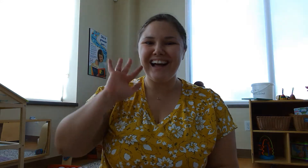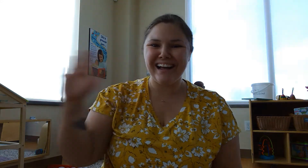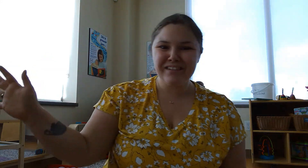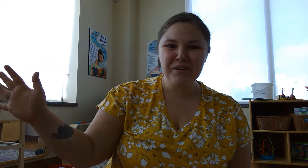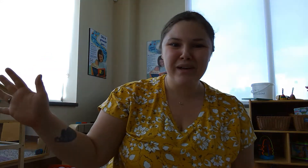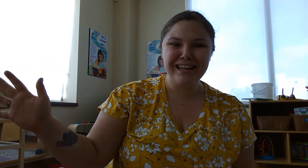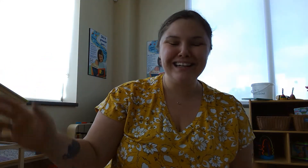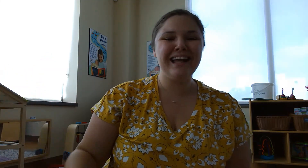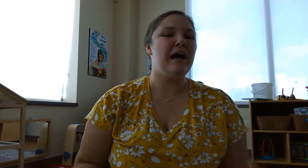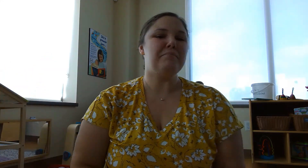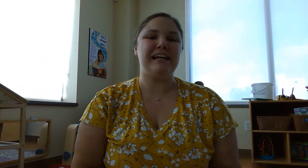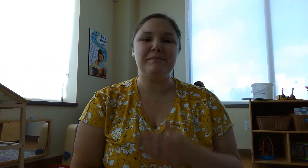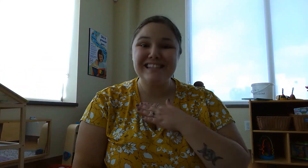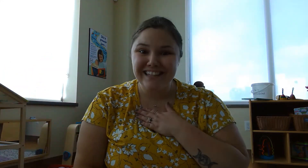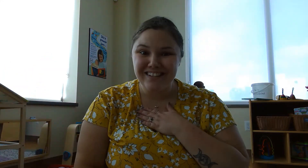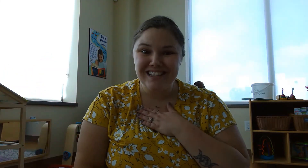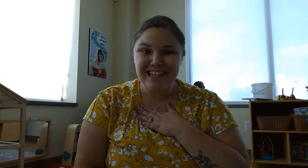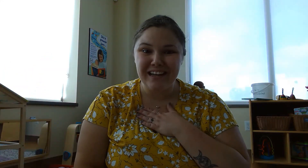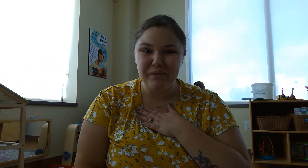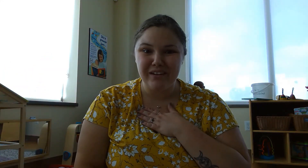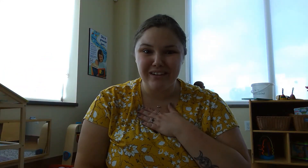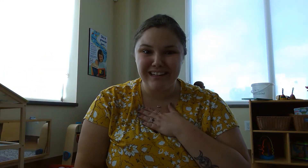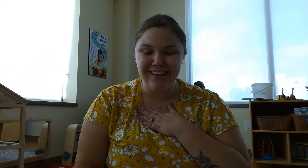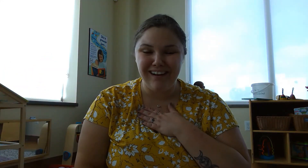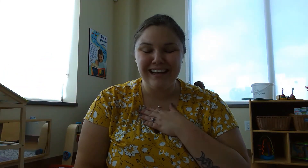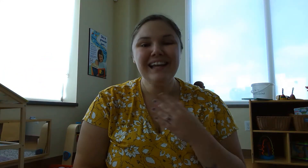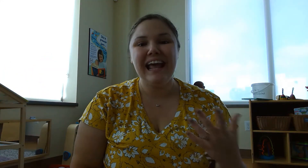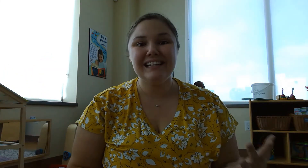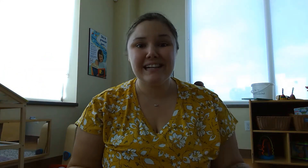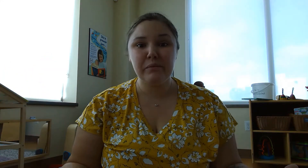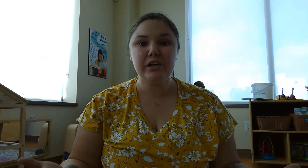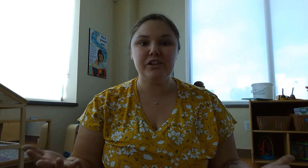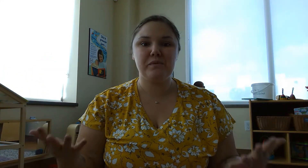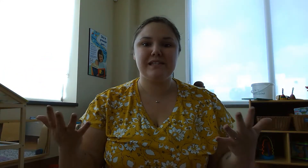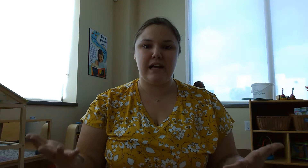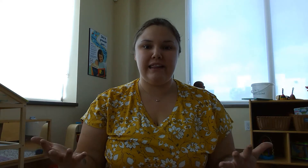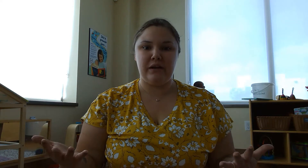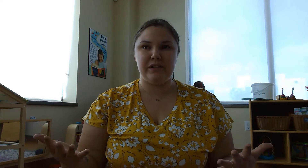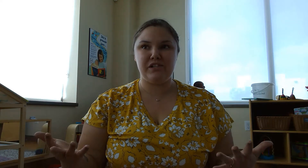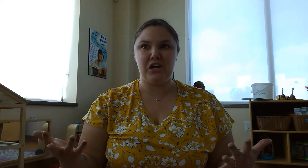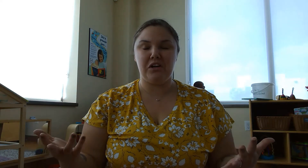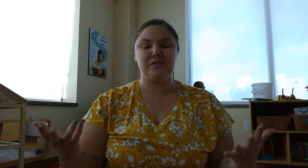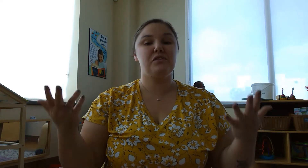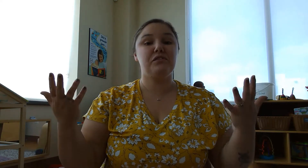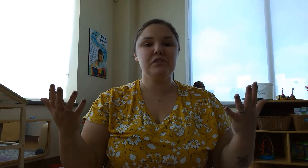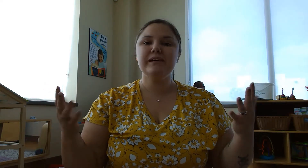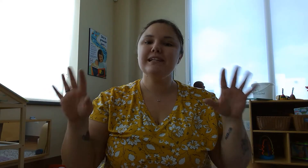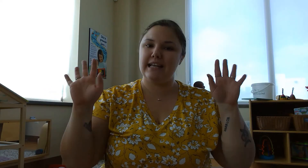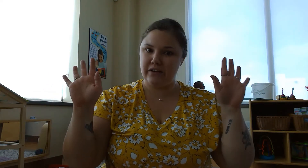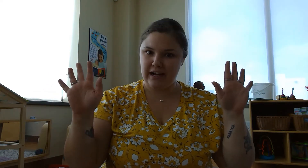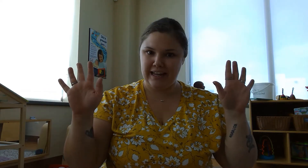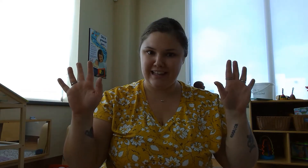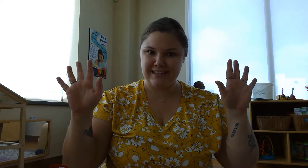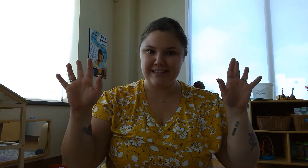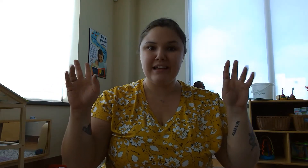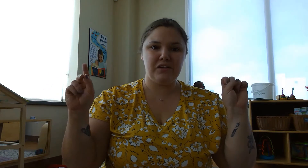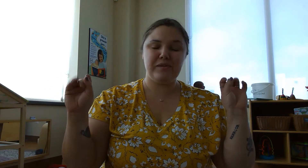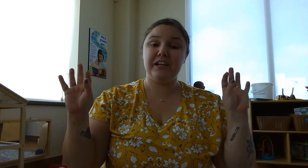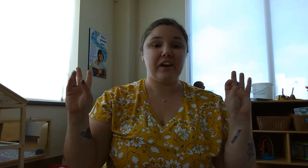Hi everyone! My name is Kirstie and I'm with Early On and today we're going to do a sign language song. So first we're going to take out our hands. So we need our